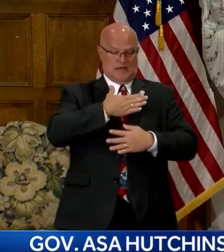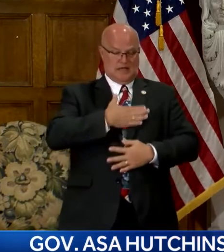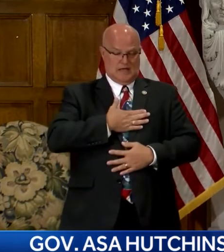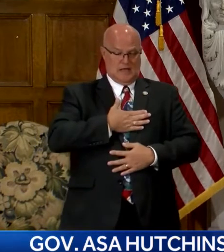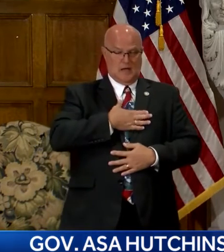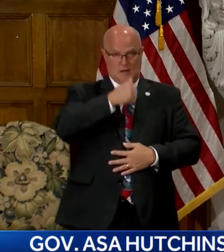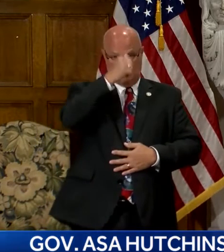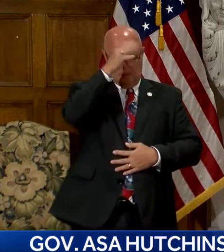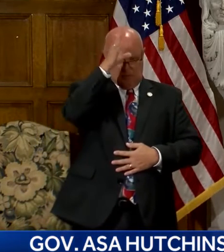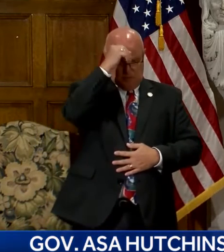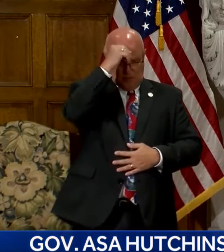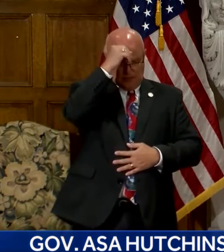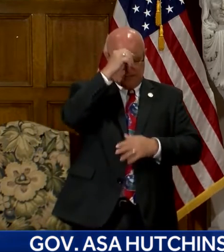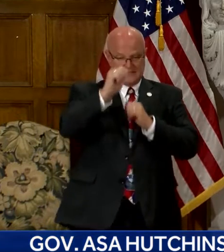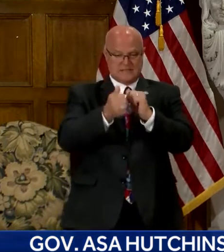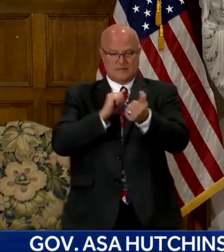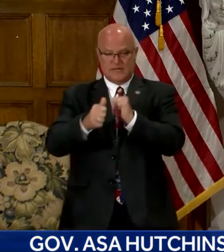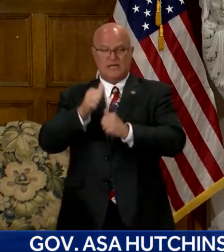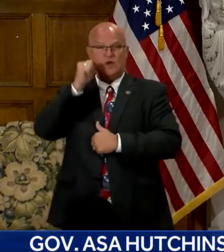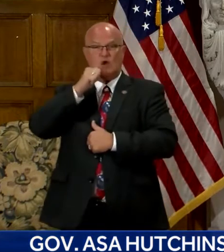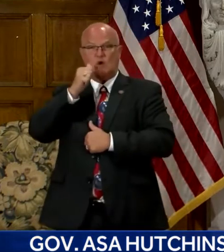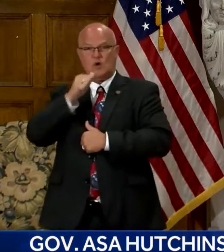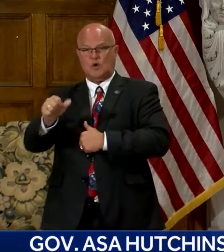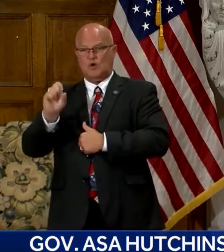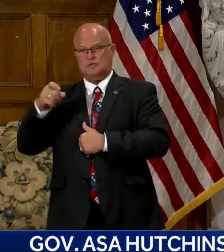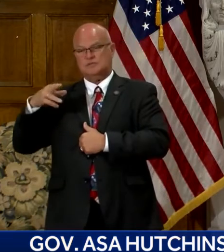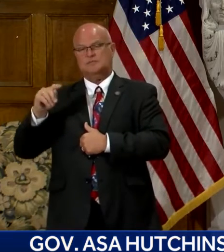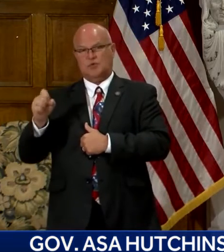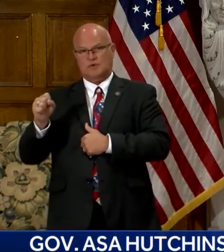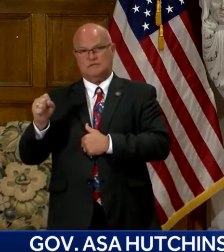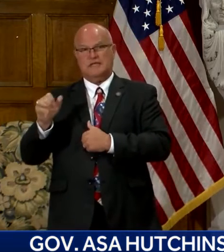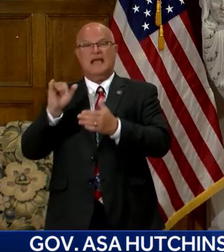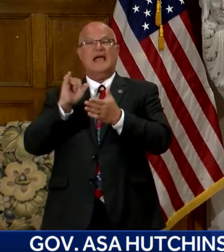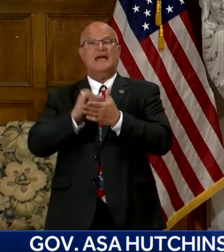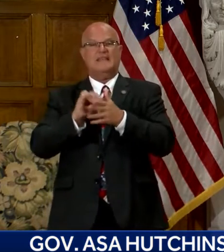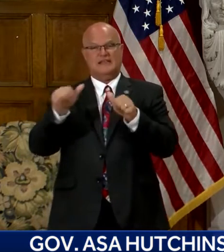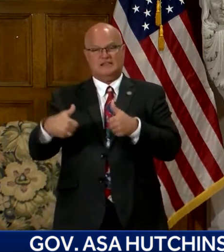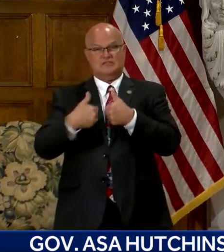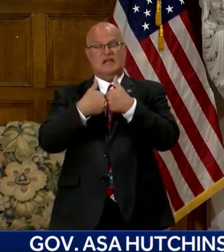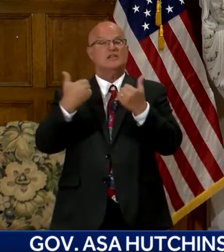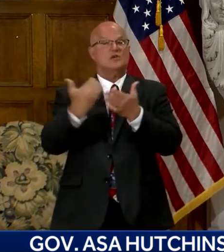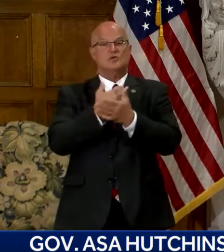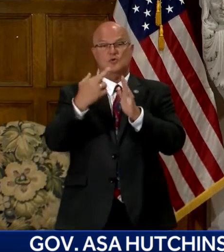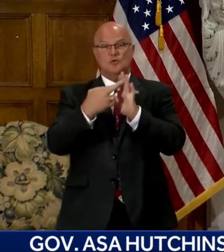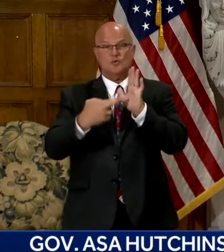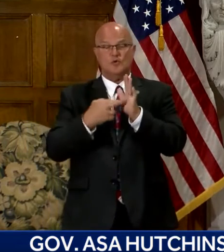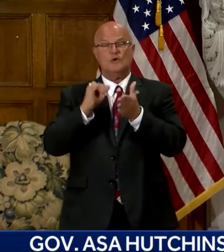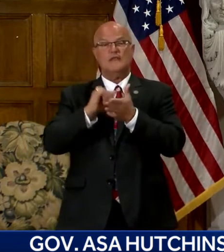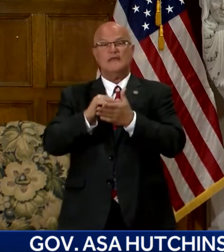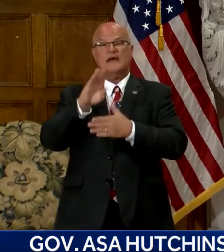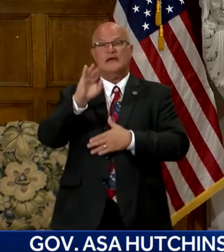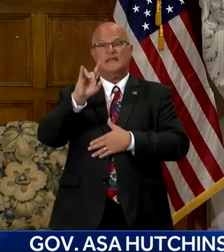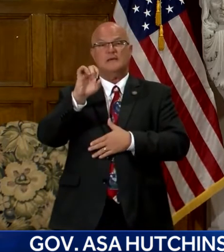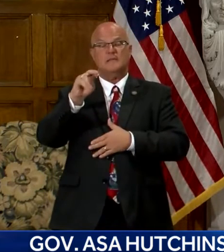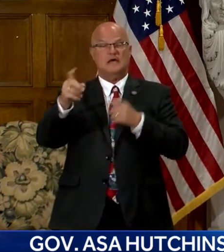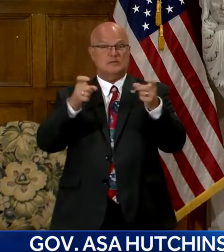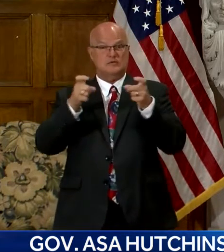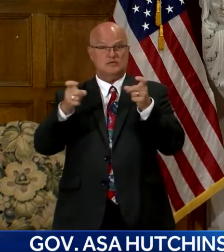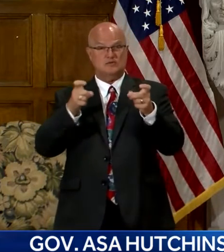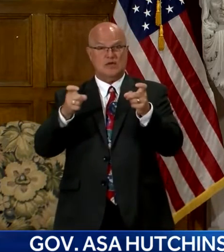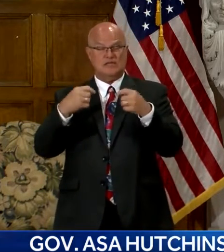competing in girls sports. And that is the challenge that we face. And under the new rules of the Biden administration,